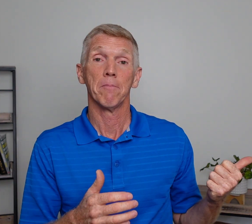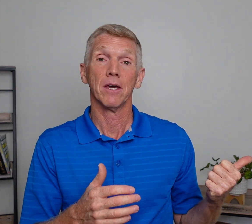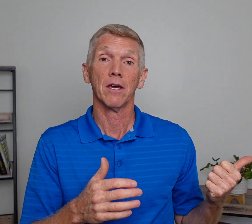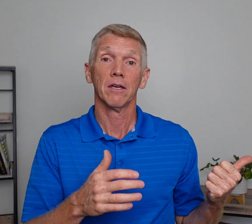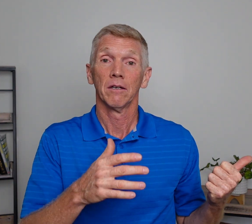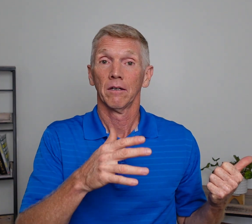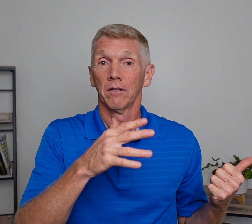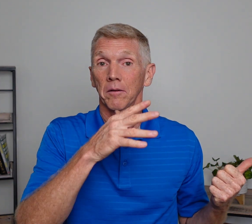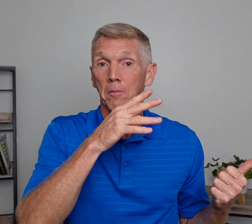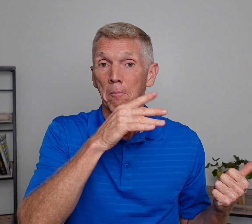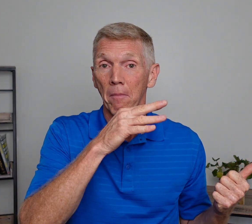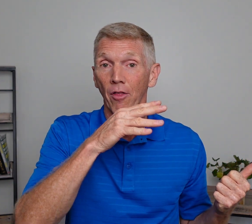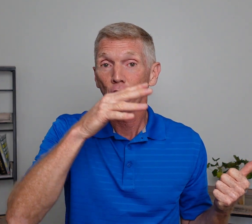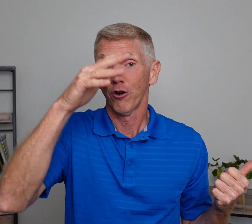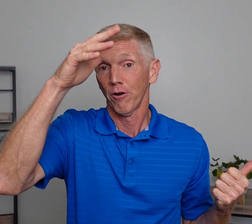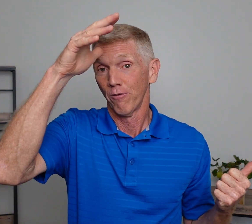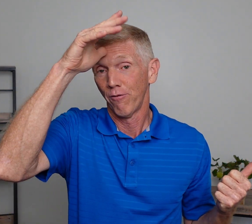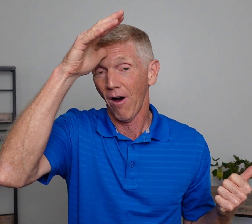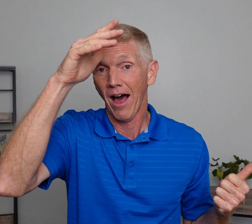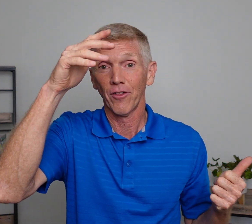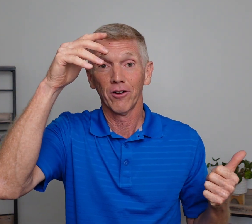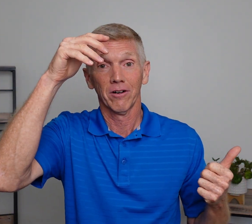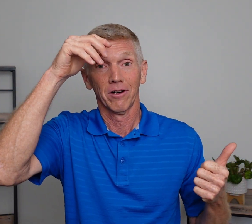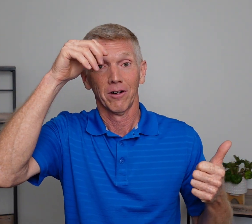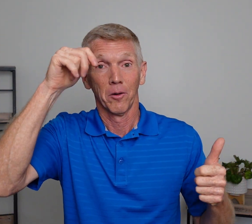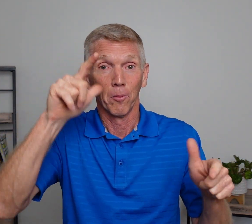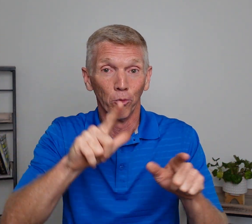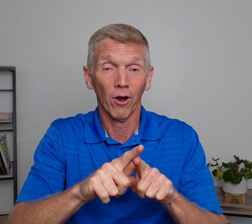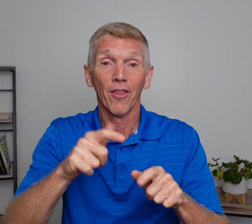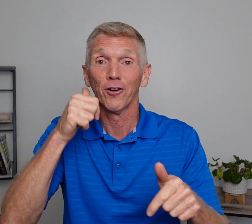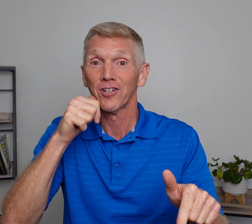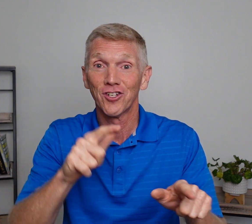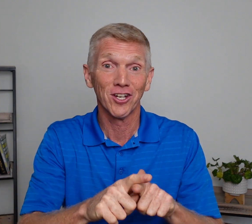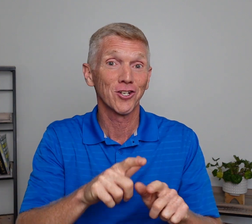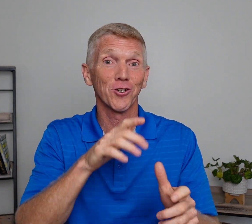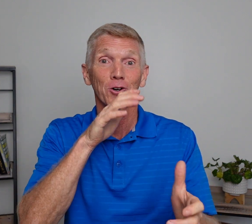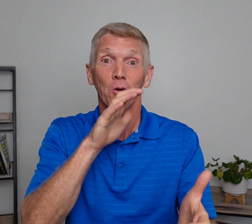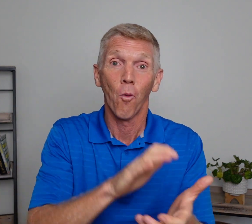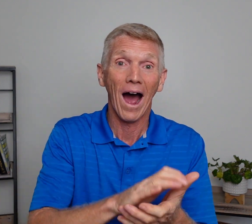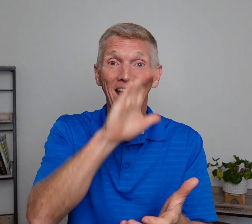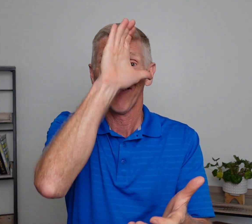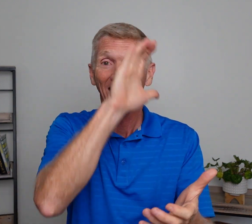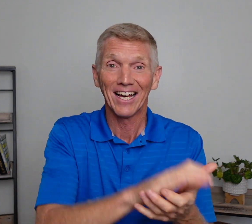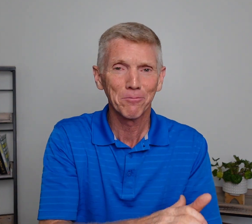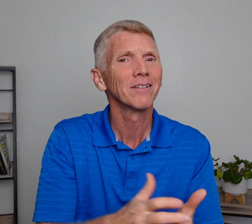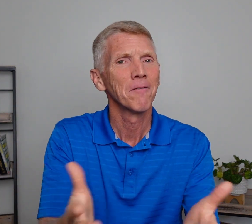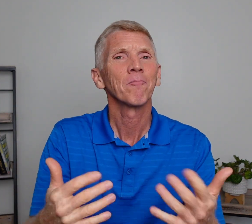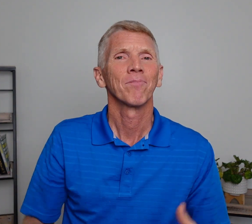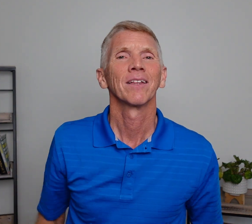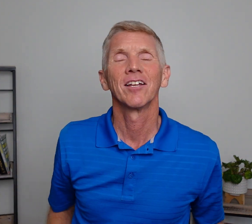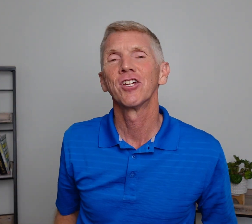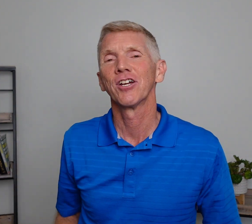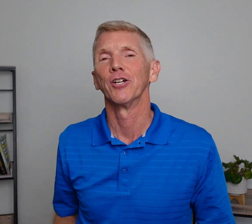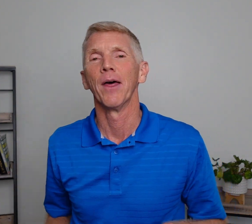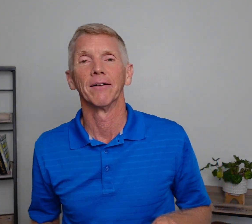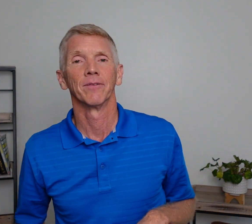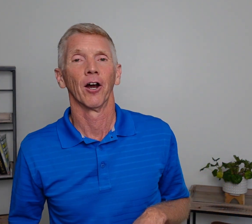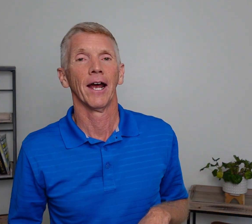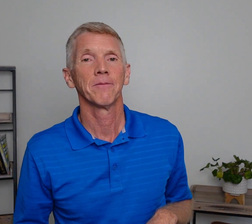be mother, father, brother, sister, wife, husband. Let's teach you how to do that, all right?